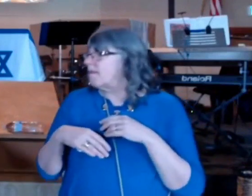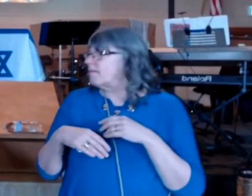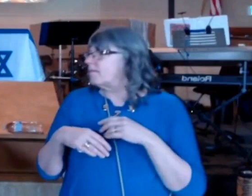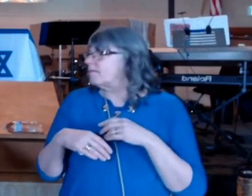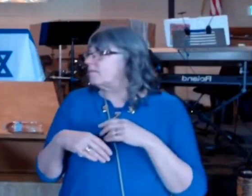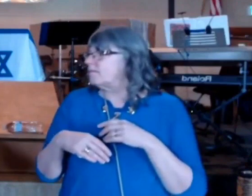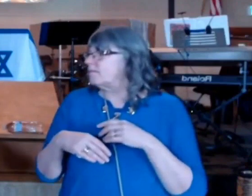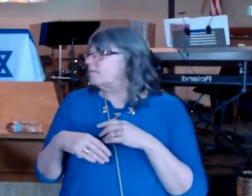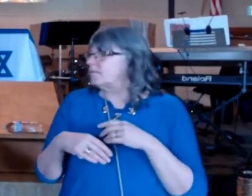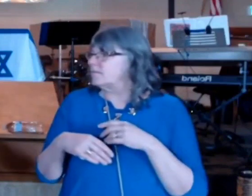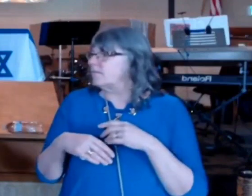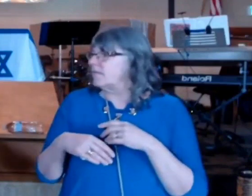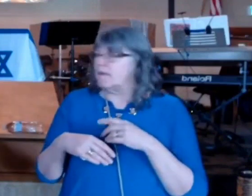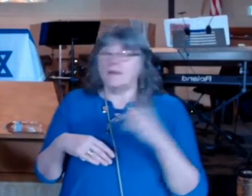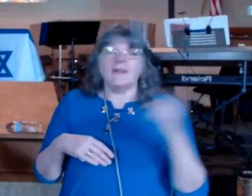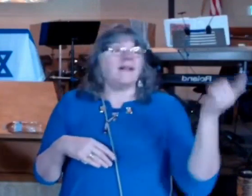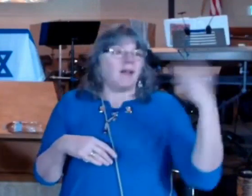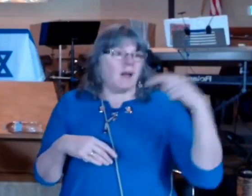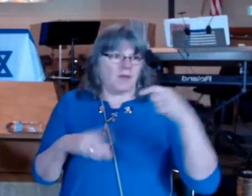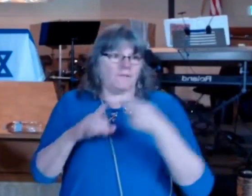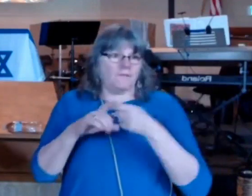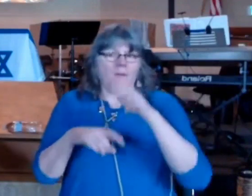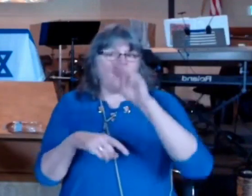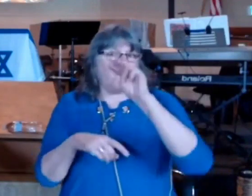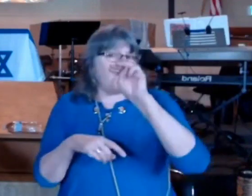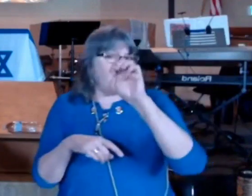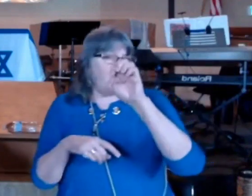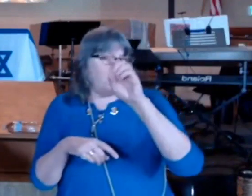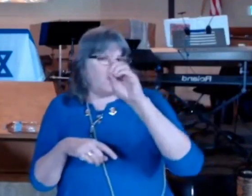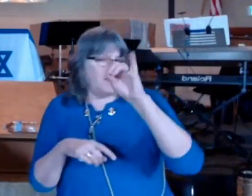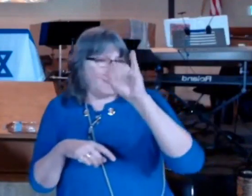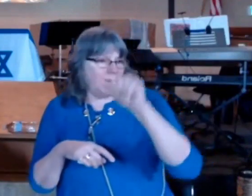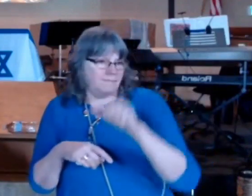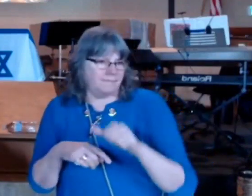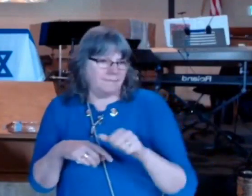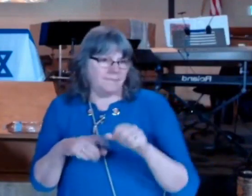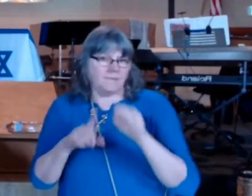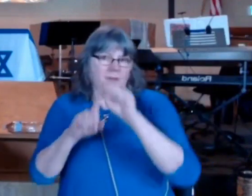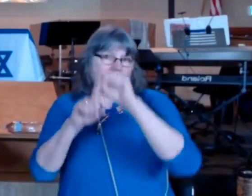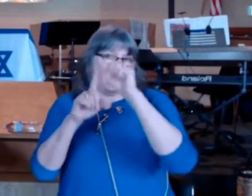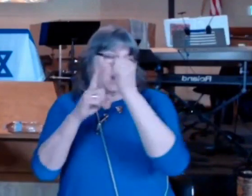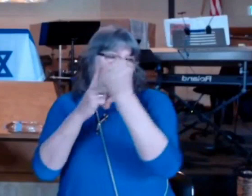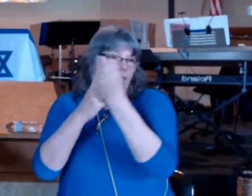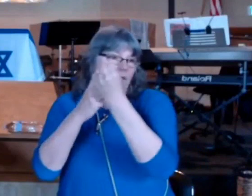by media be social or otherwise